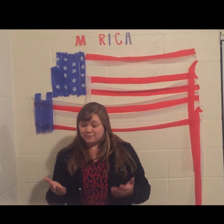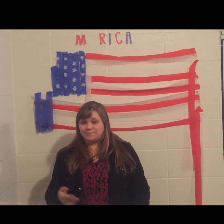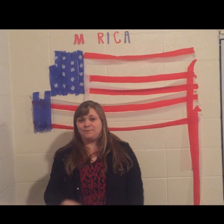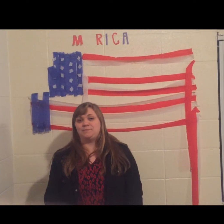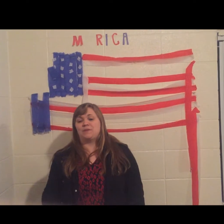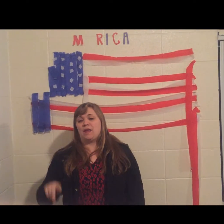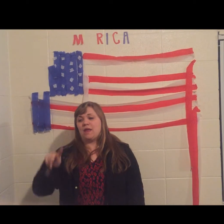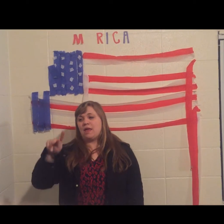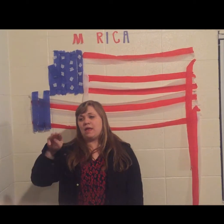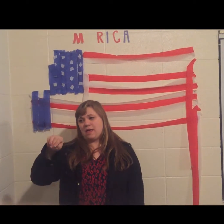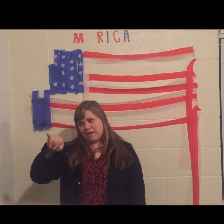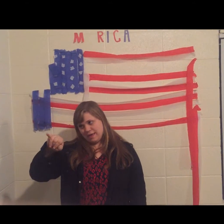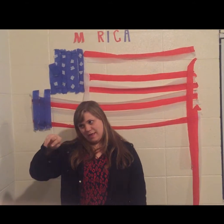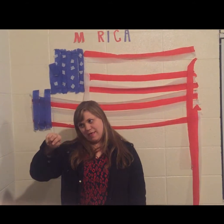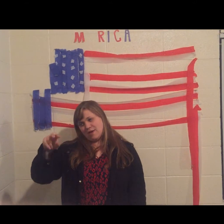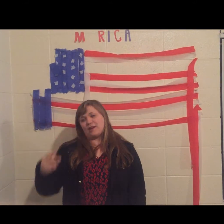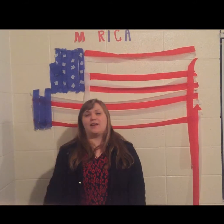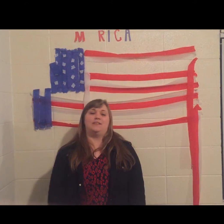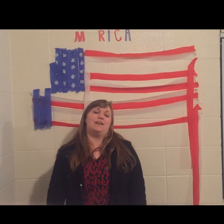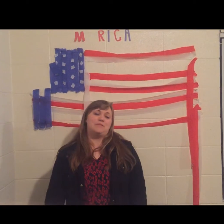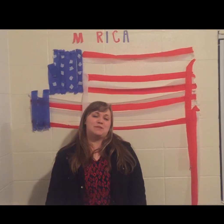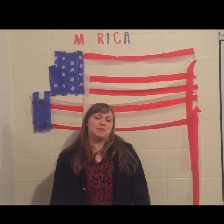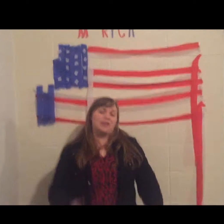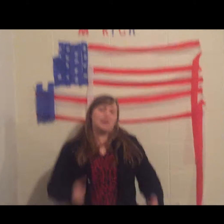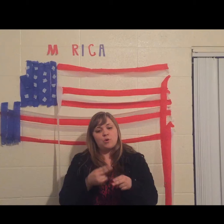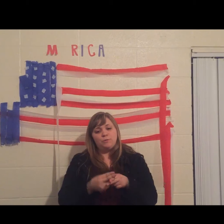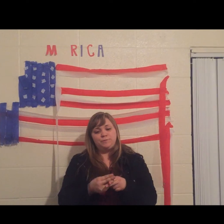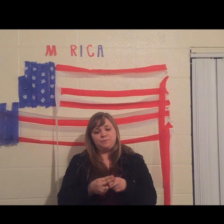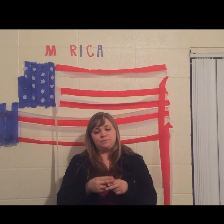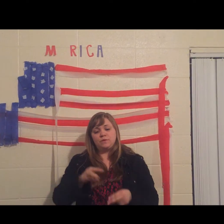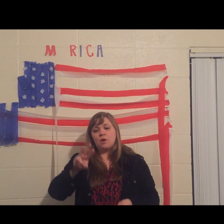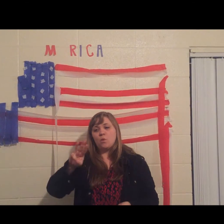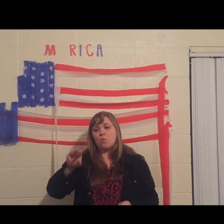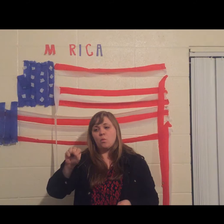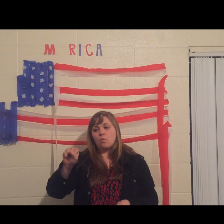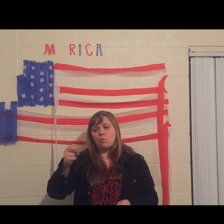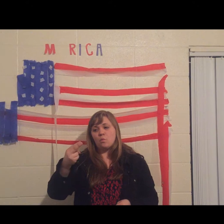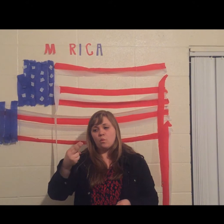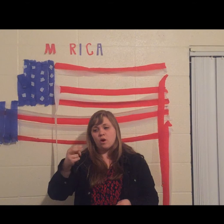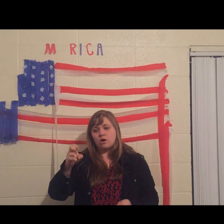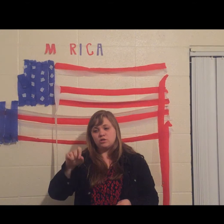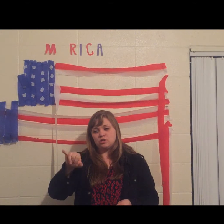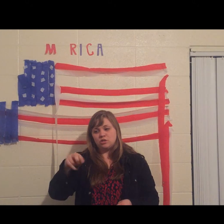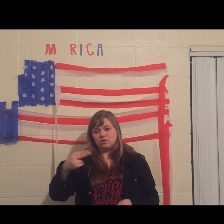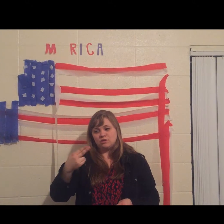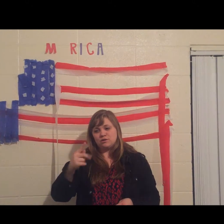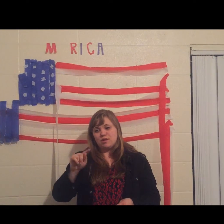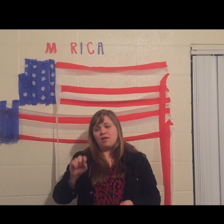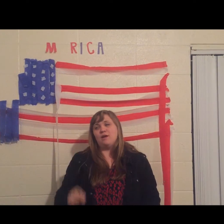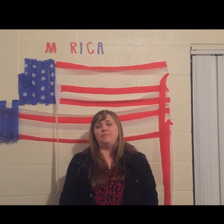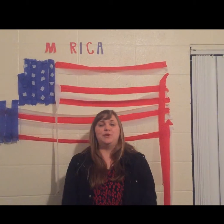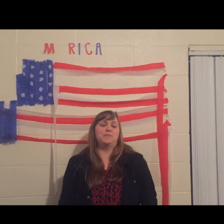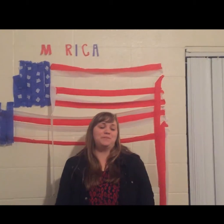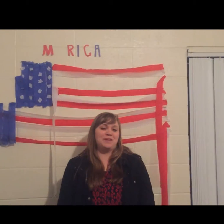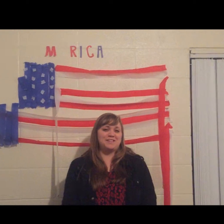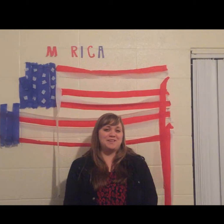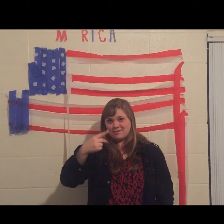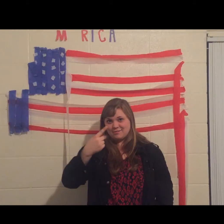To northern Manhattan And maintain Get off at 181st And take the escalator I hope you're writing this down I'm gonna test you later